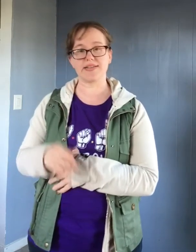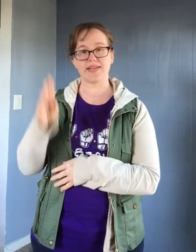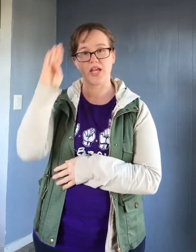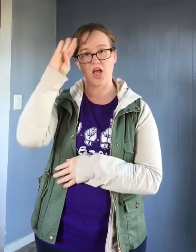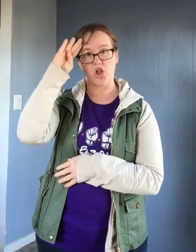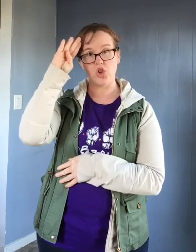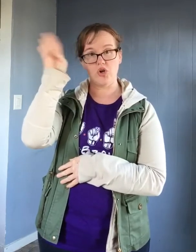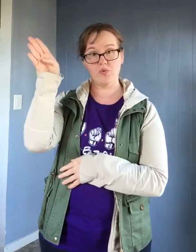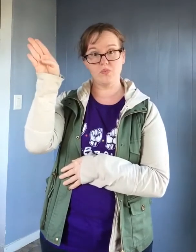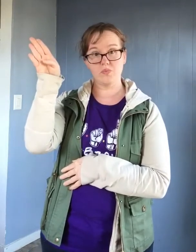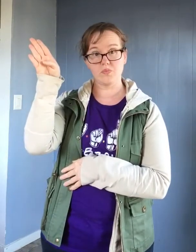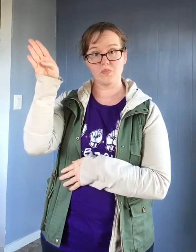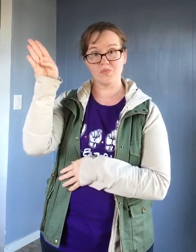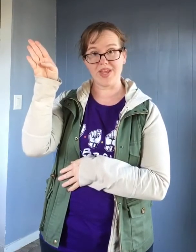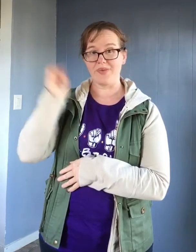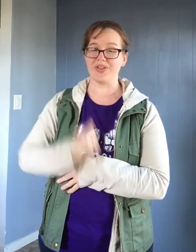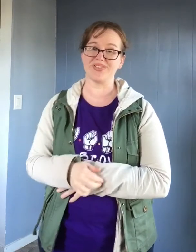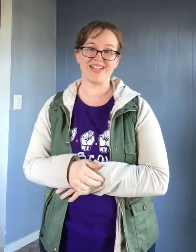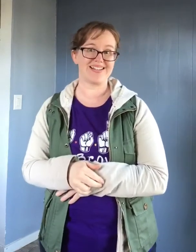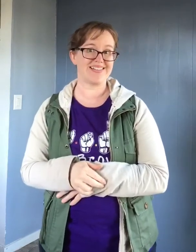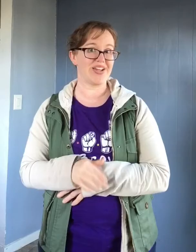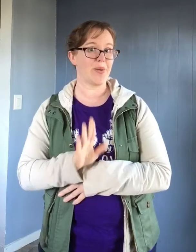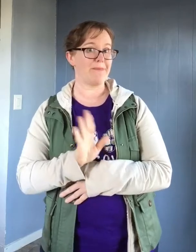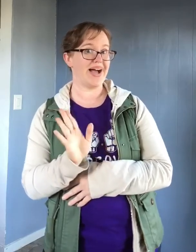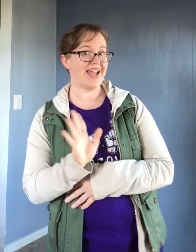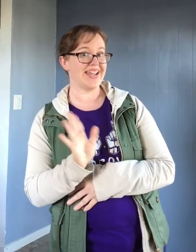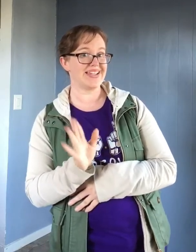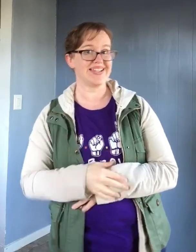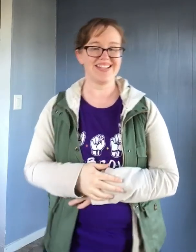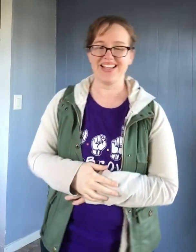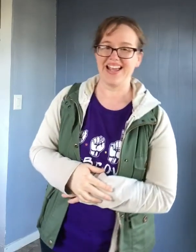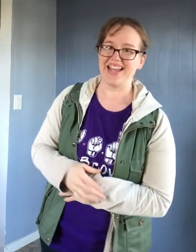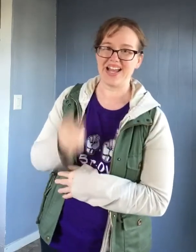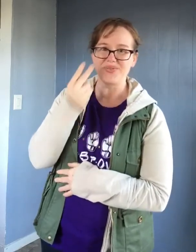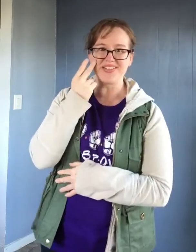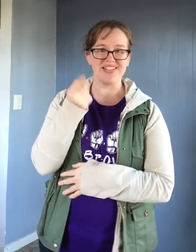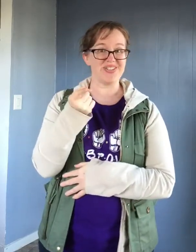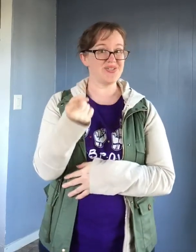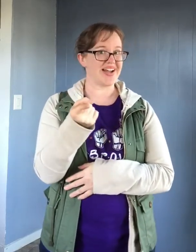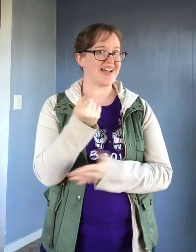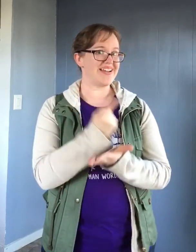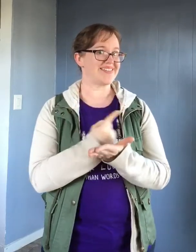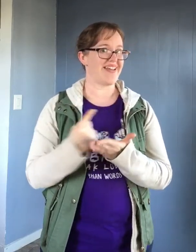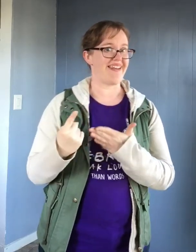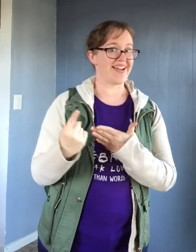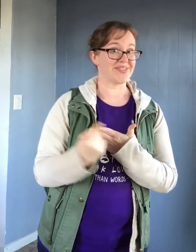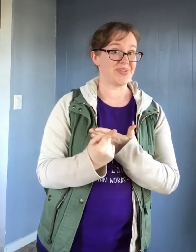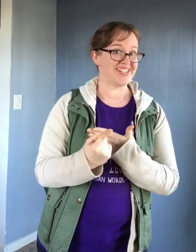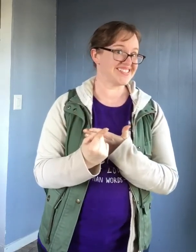to say hello. We learned how to say goodbye. And I will see you guys next week. will week.